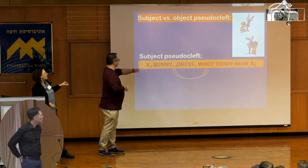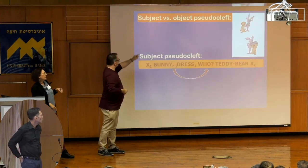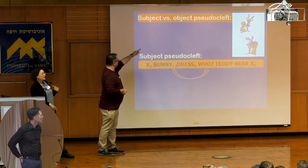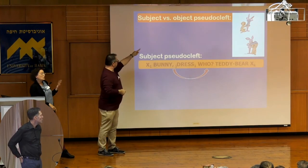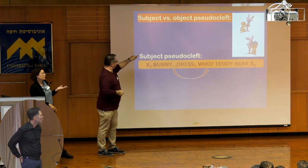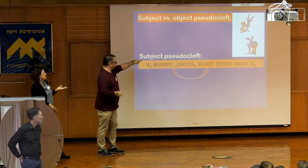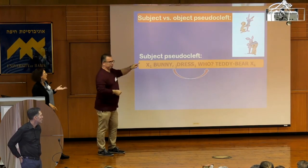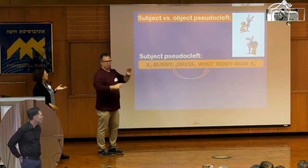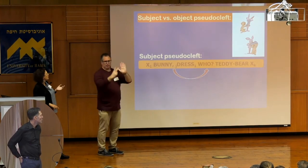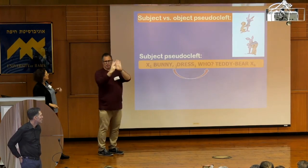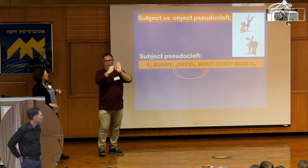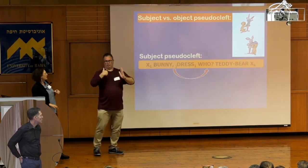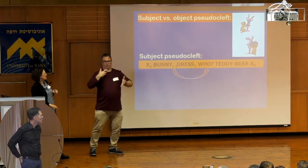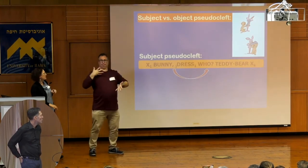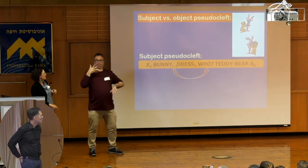So for example, we test sentences.